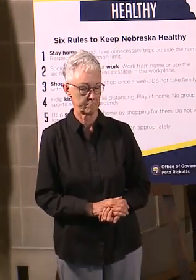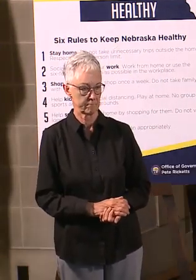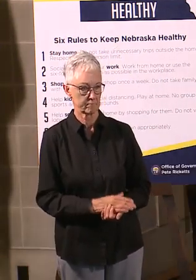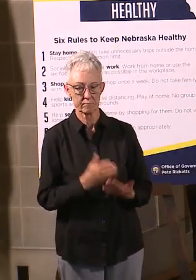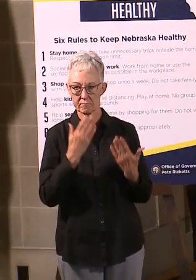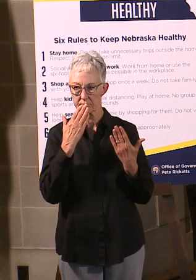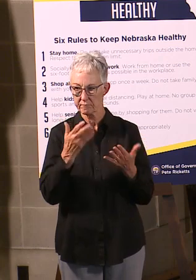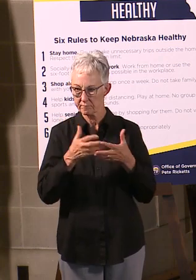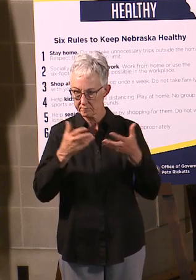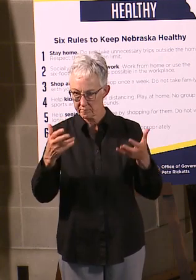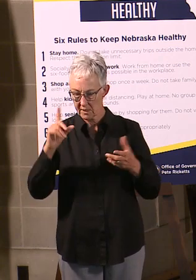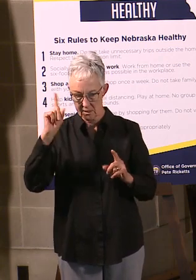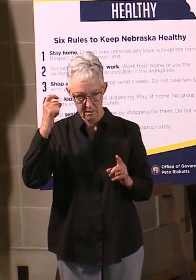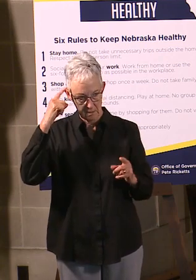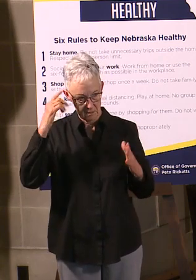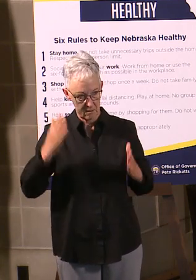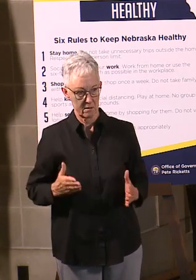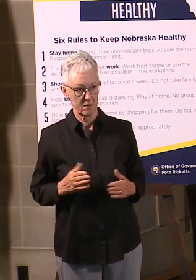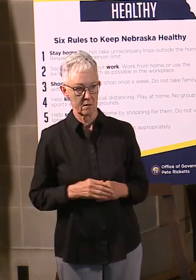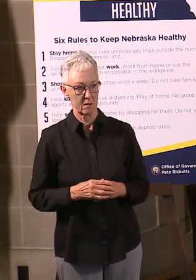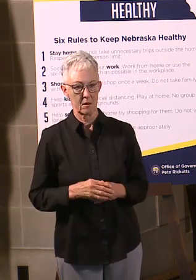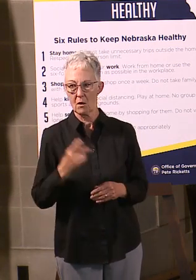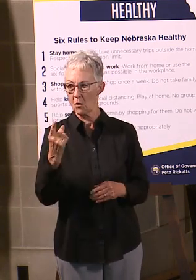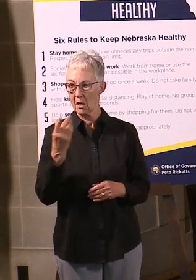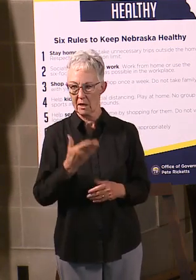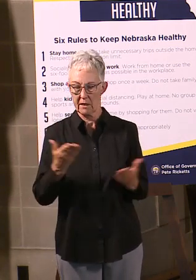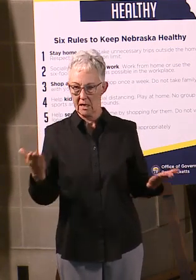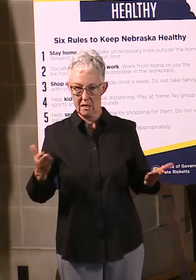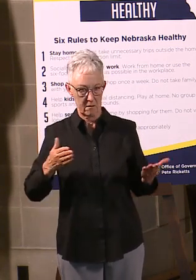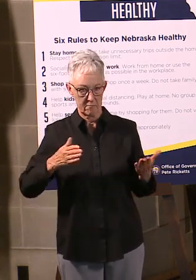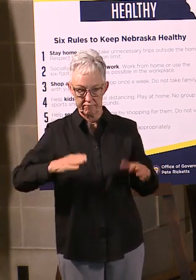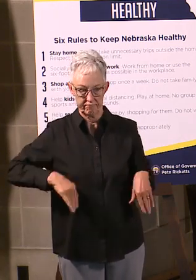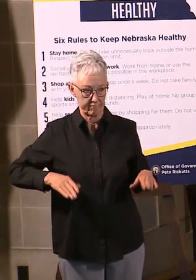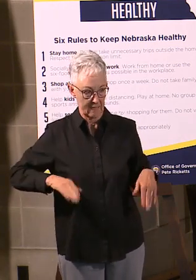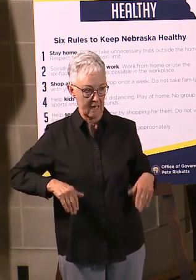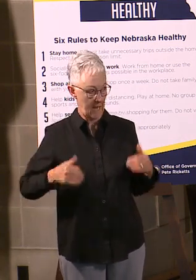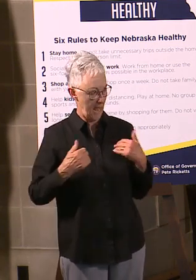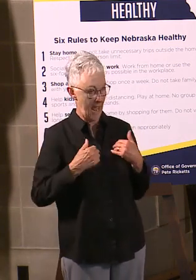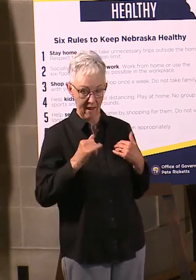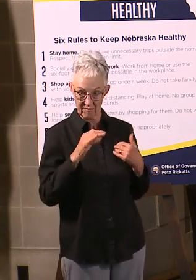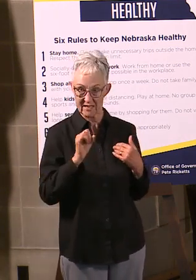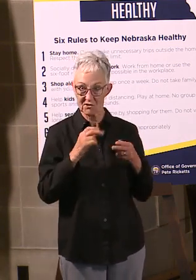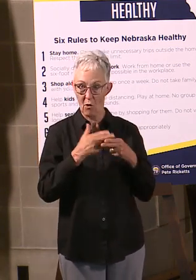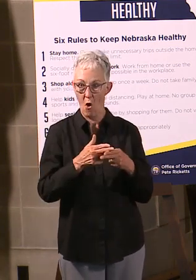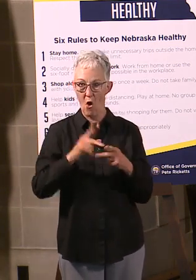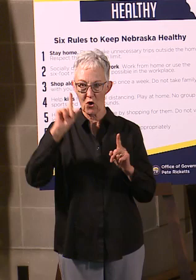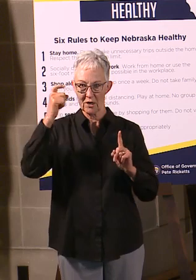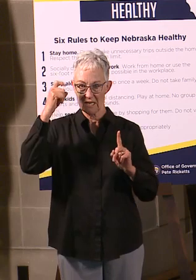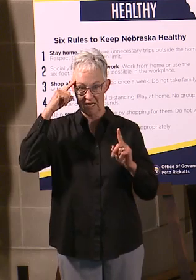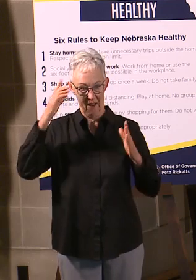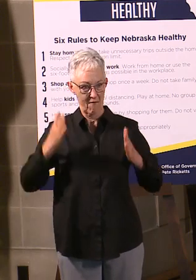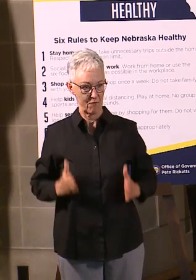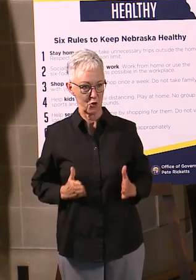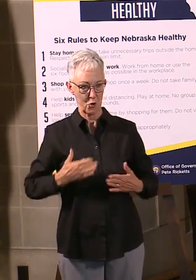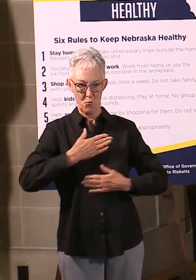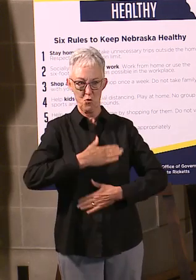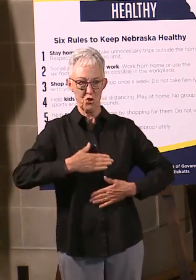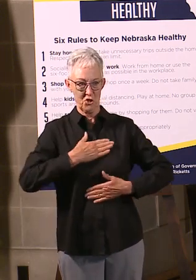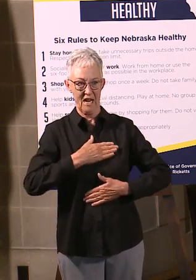Well, thank you very much, Governor. And, you know, one of the things we haven't had yet is a Governor Appreciation Day. So thank you for